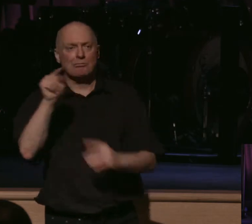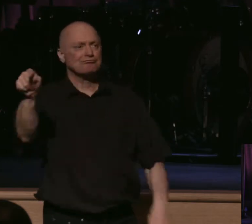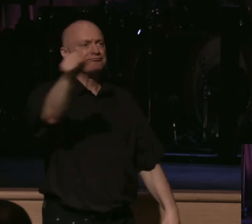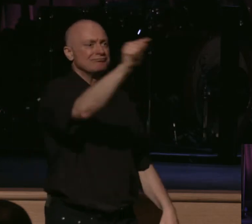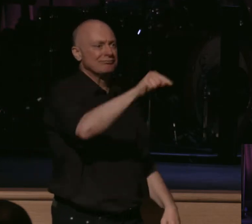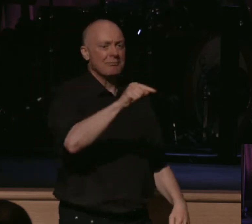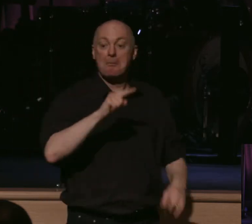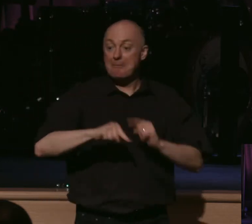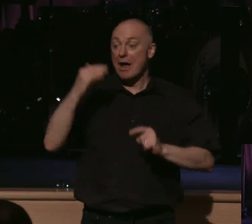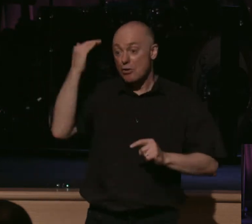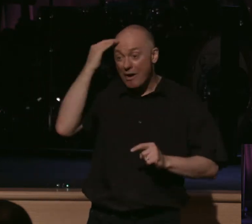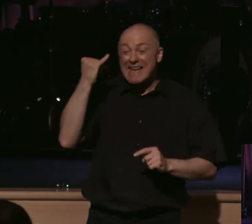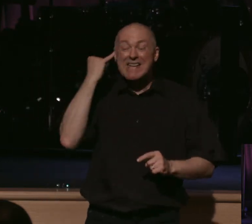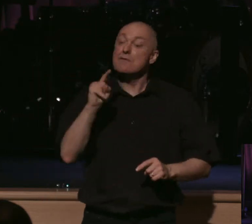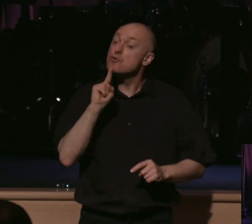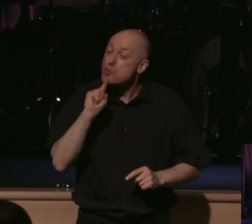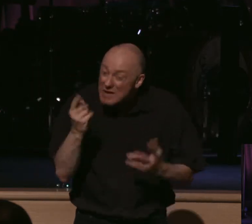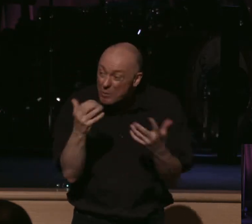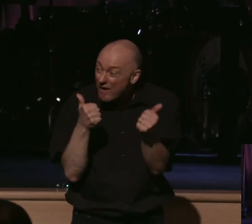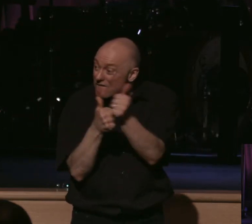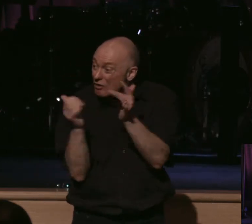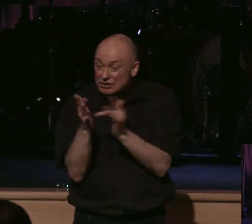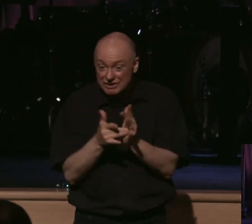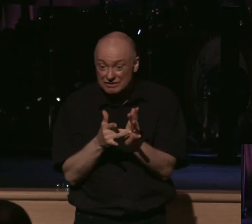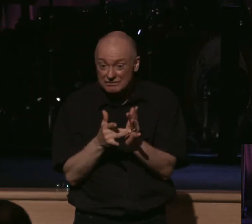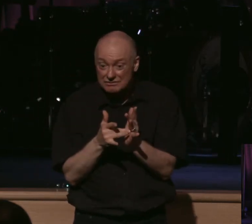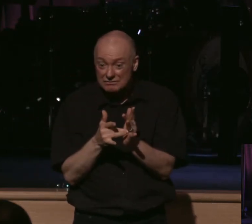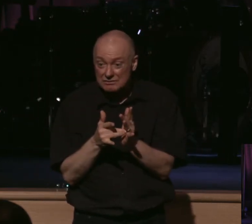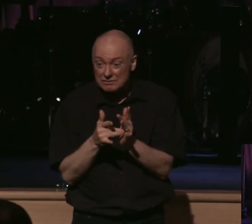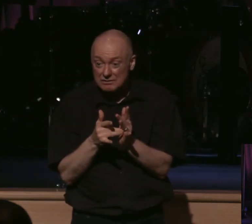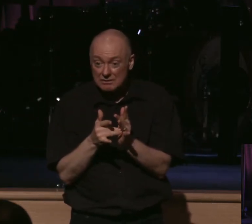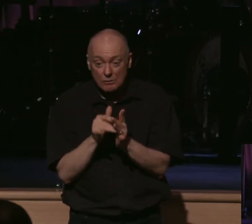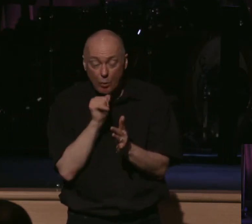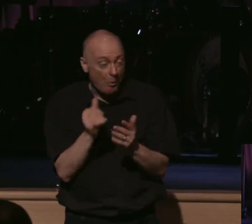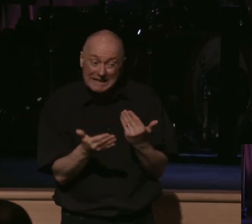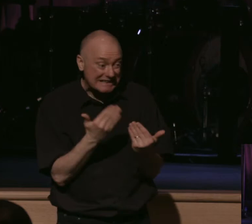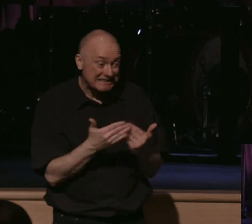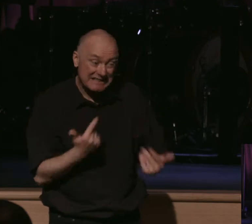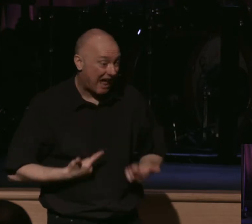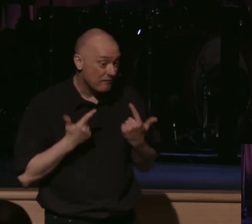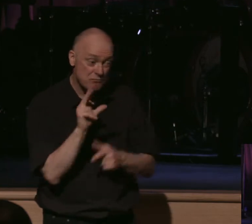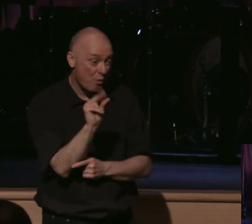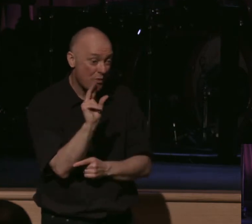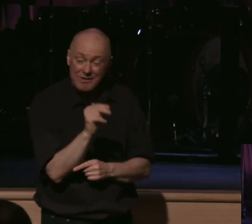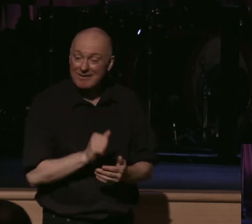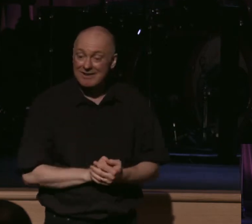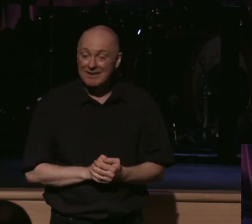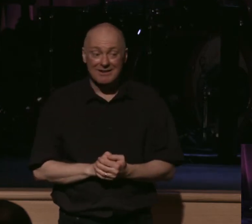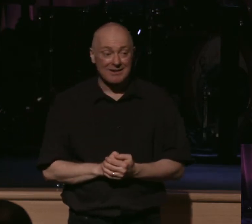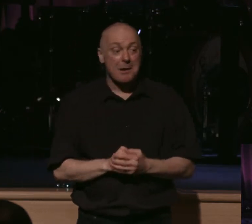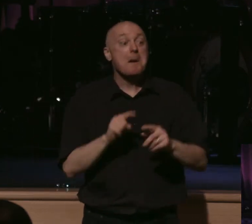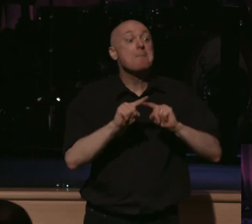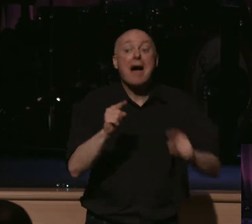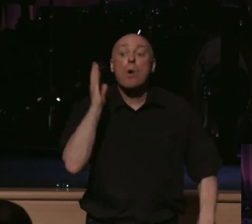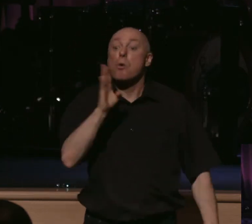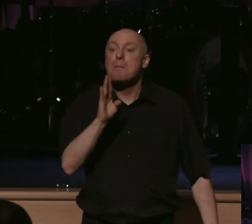But you've got to know, if you're really going to go for Jesus Christ, you and I, it's not going to get easier. But it is going to get way,